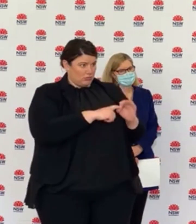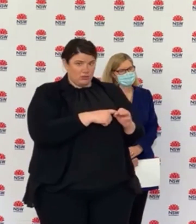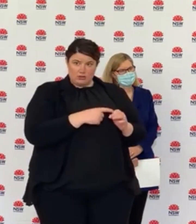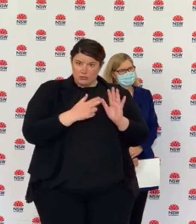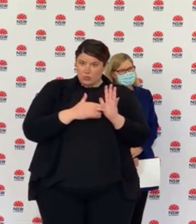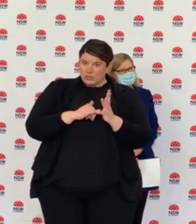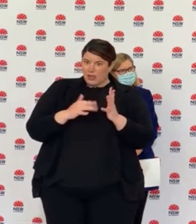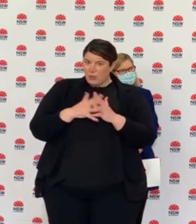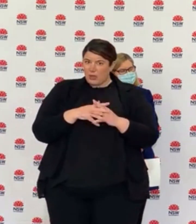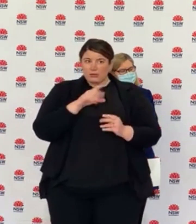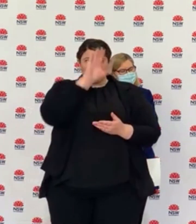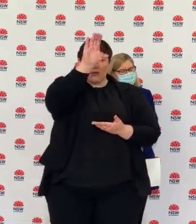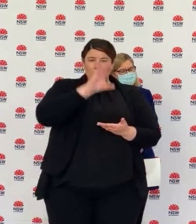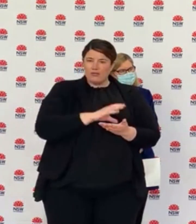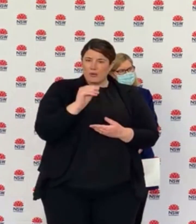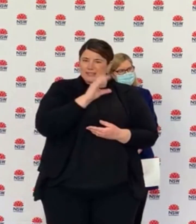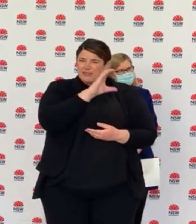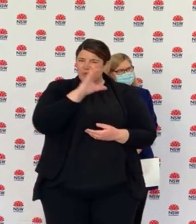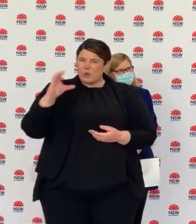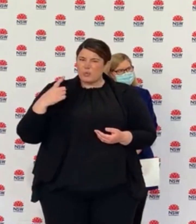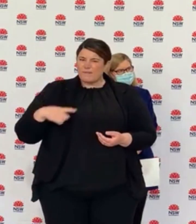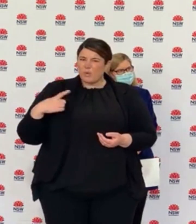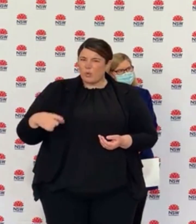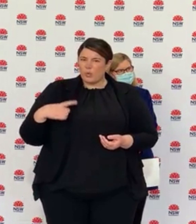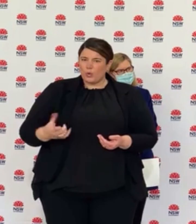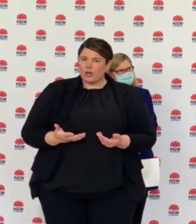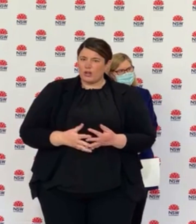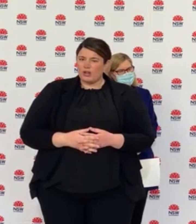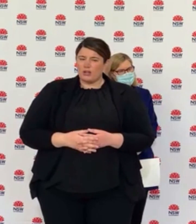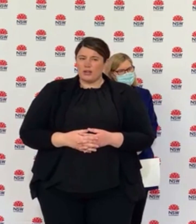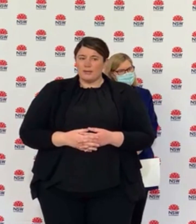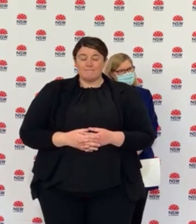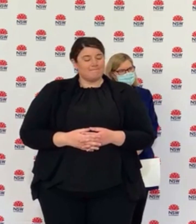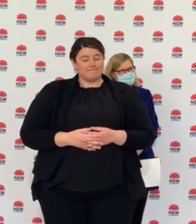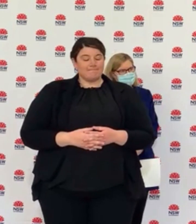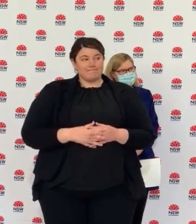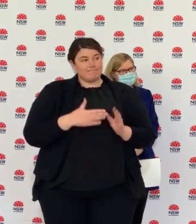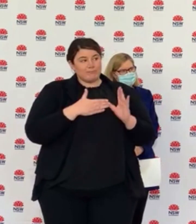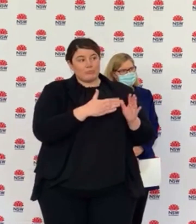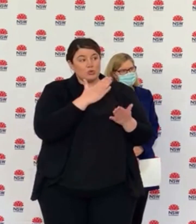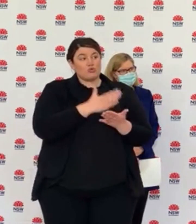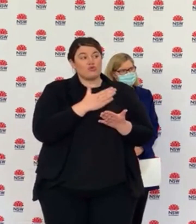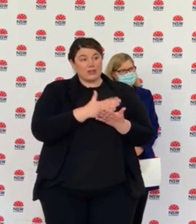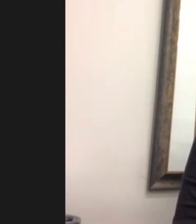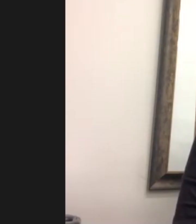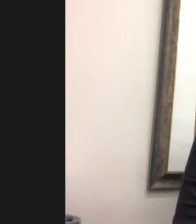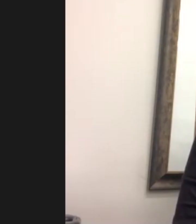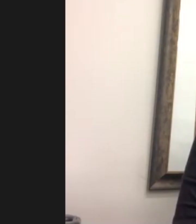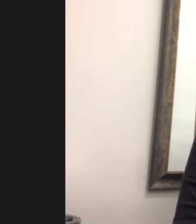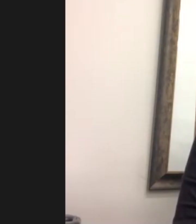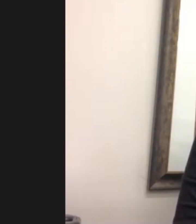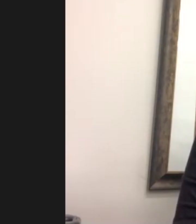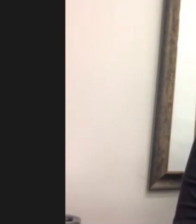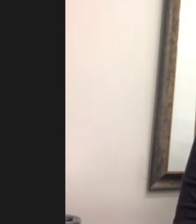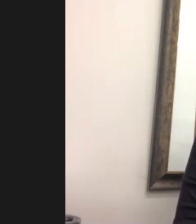It does not puzzle me because what is really important is for our health officials to do what they are expert at. The